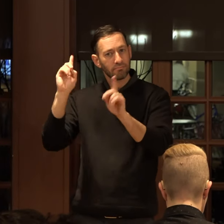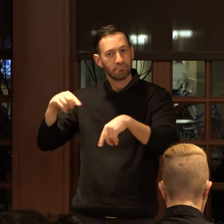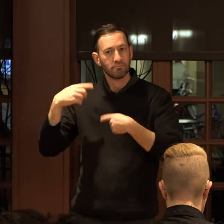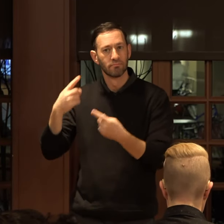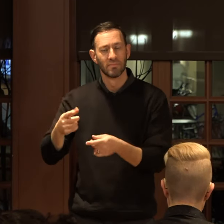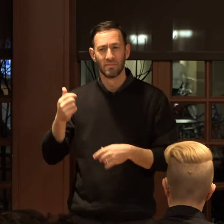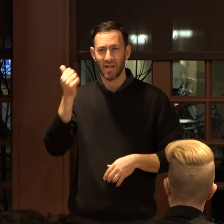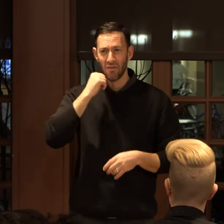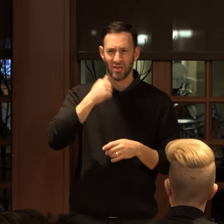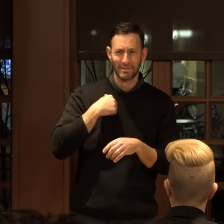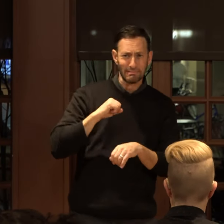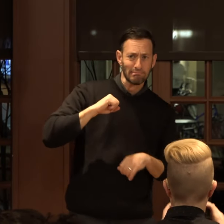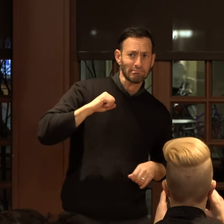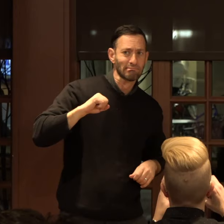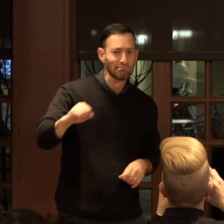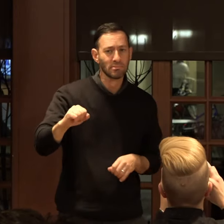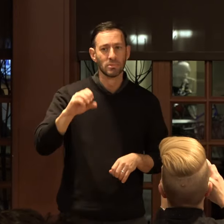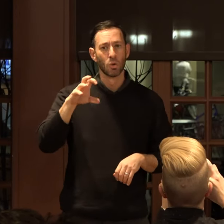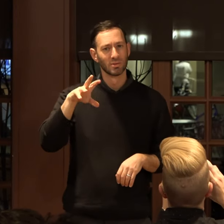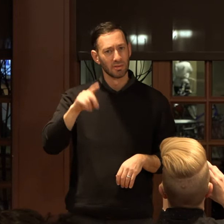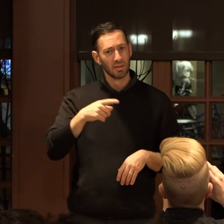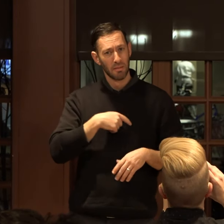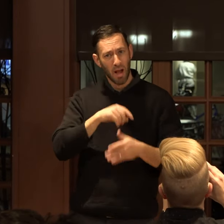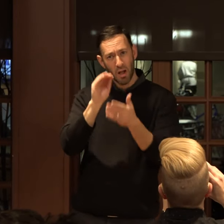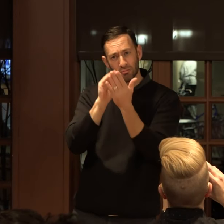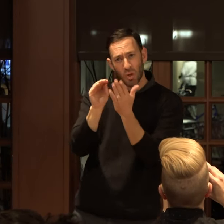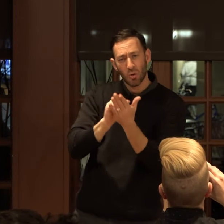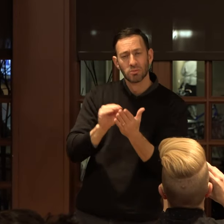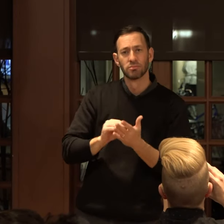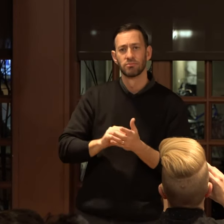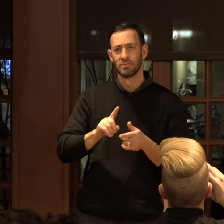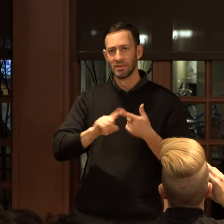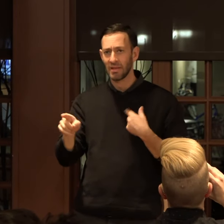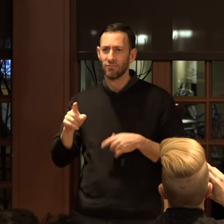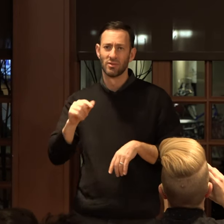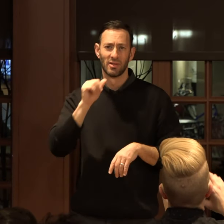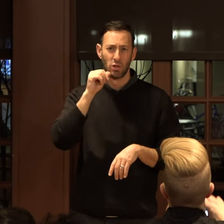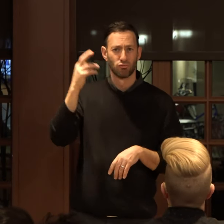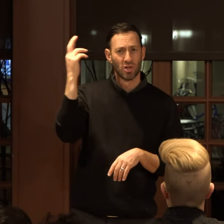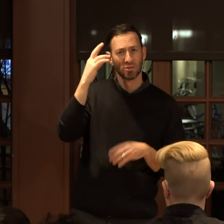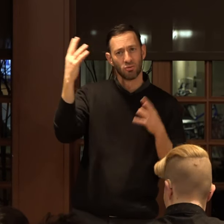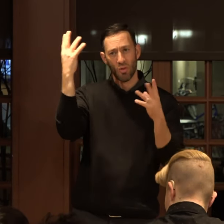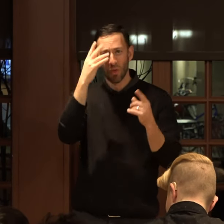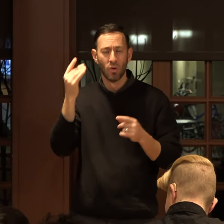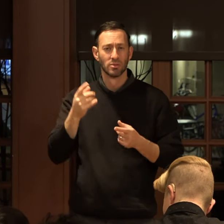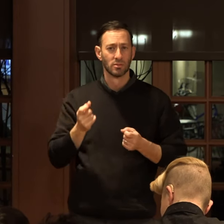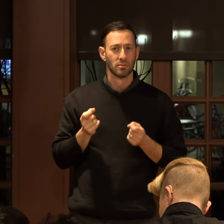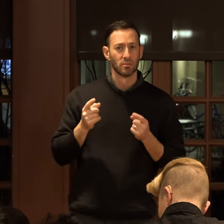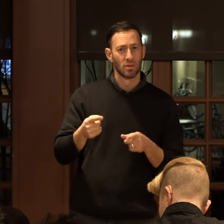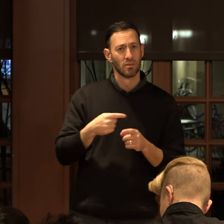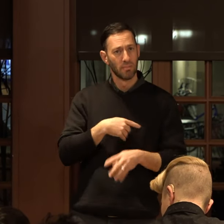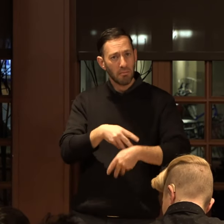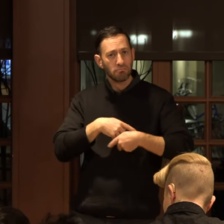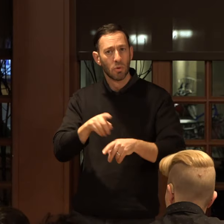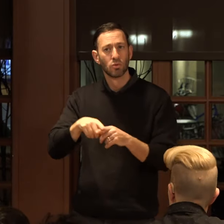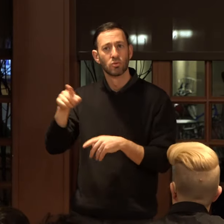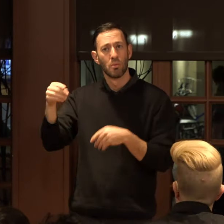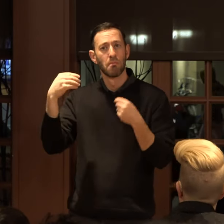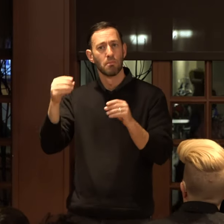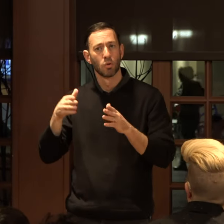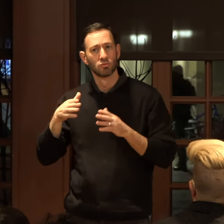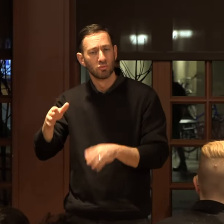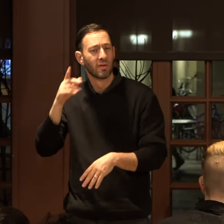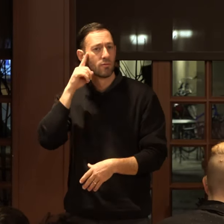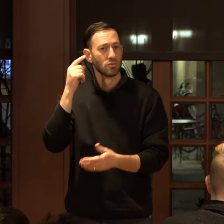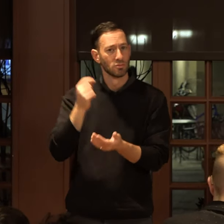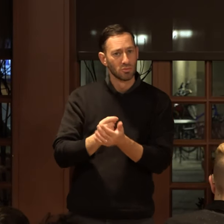the demanding voice of OCD, and my scribbled notes documenting irrational thoughts and compulsions, and my Friday march to Market Street for treatment, and the deep